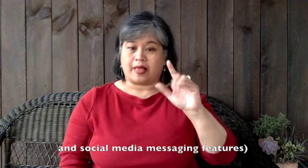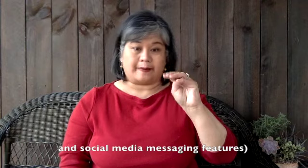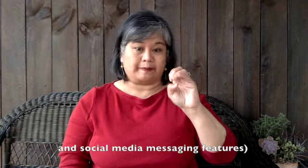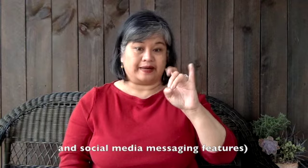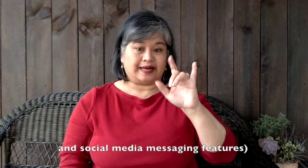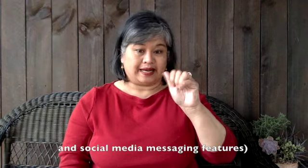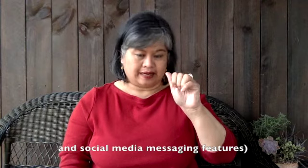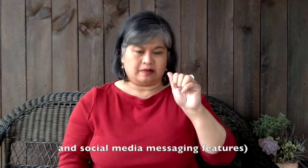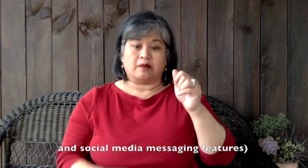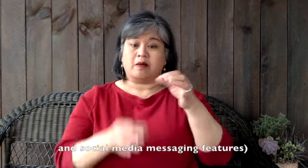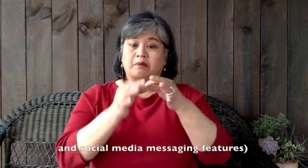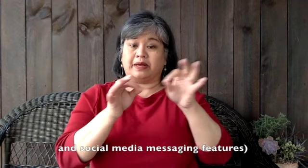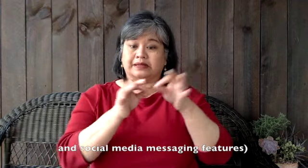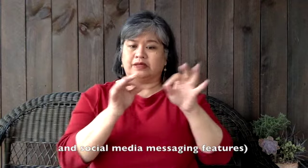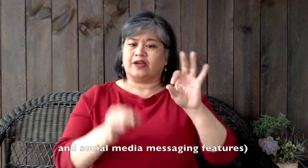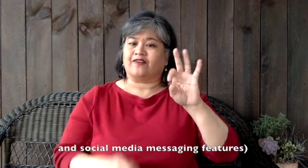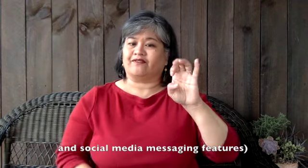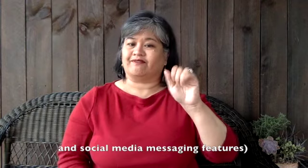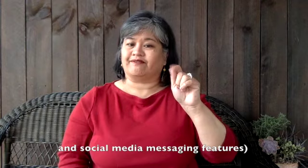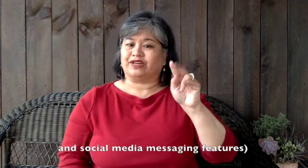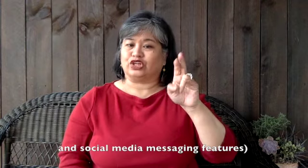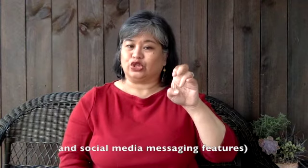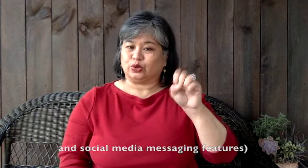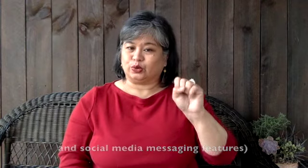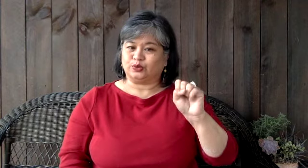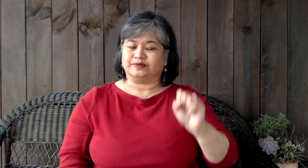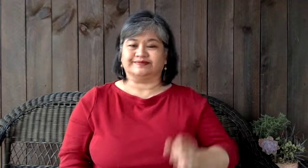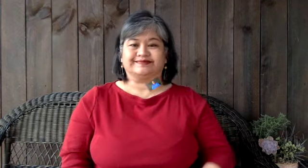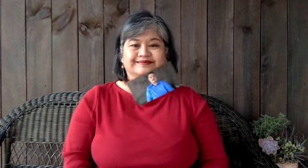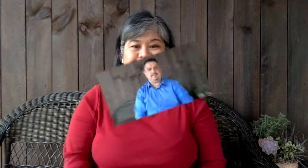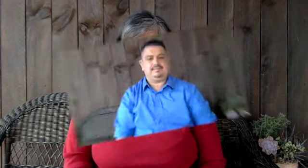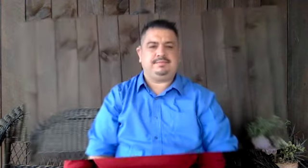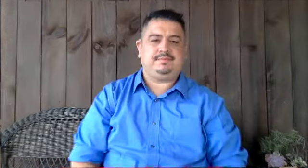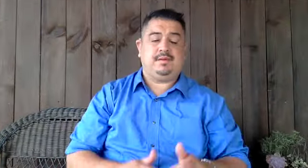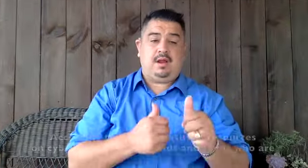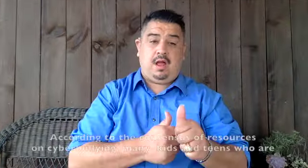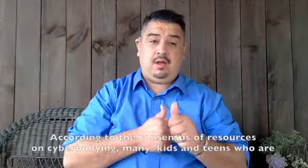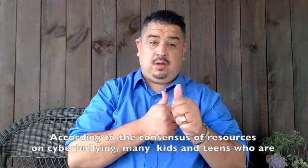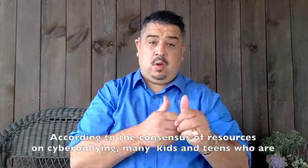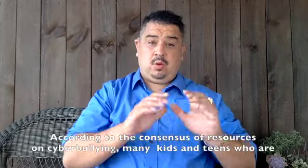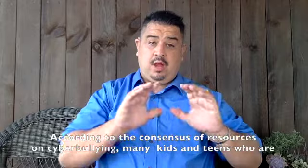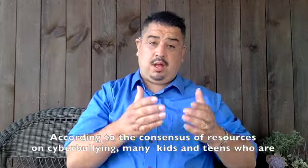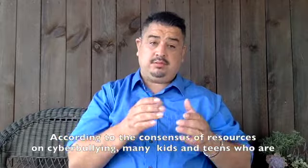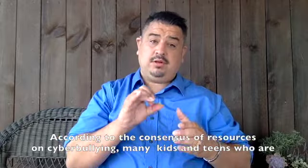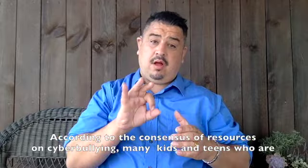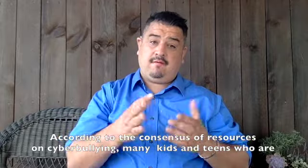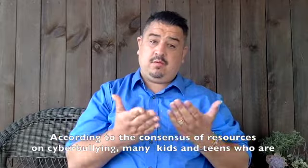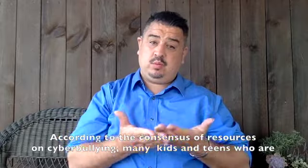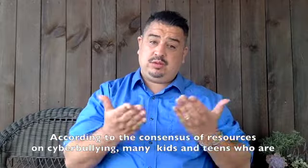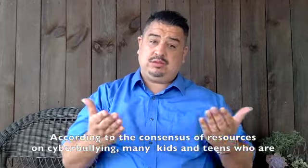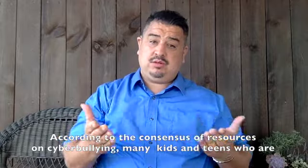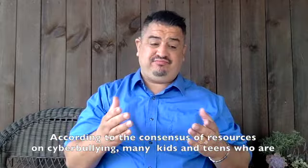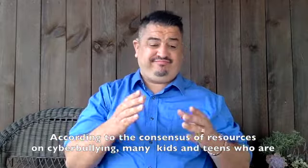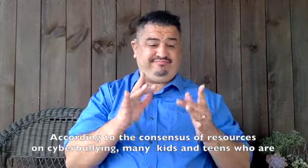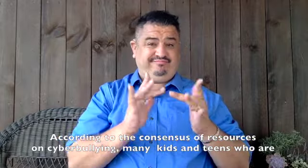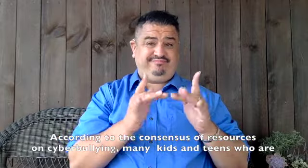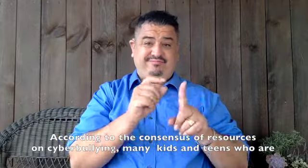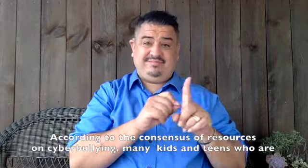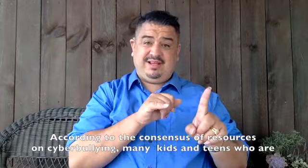such features according to the consensus of resources on cyber